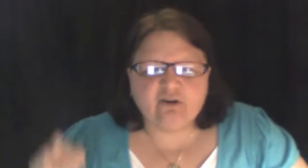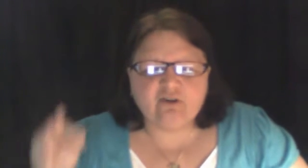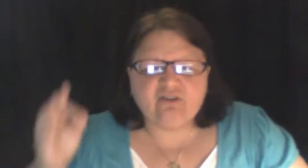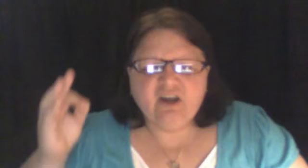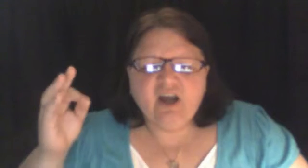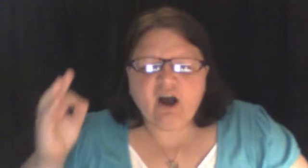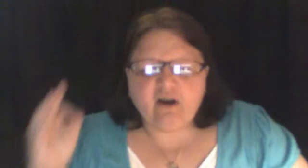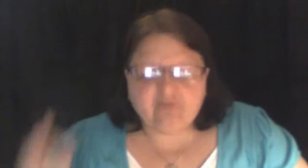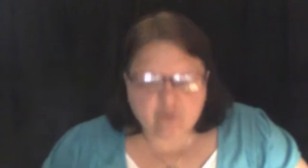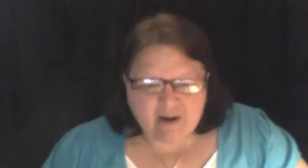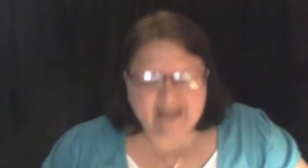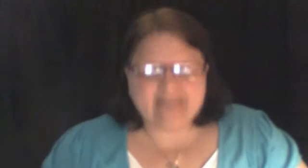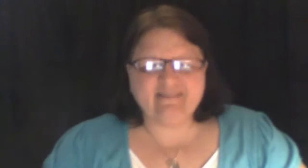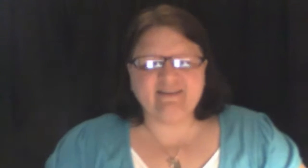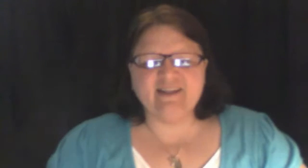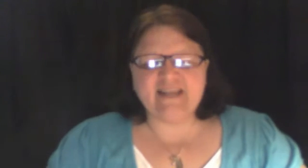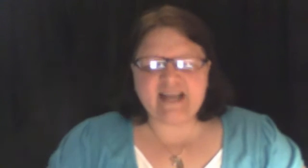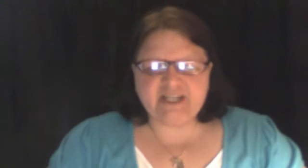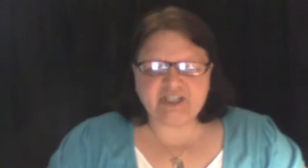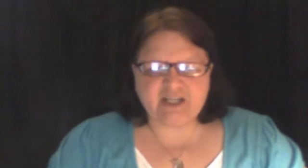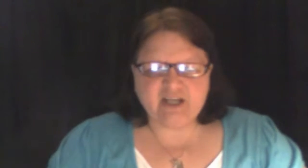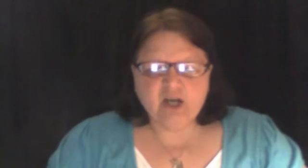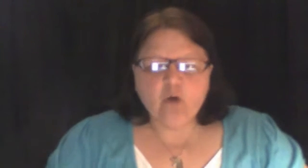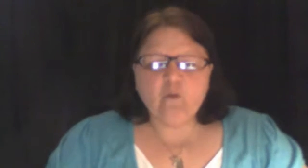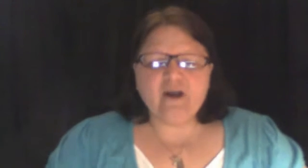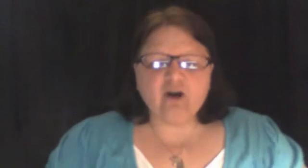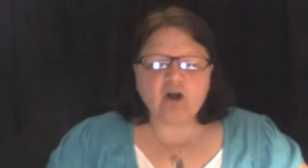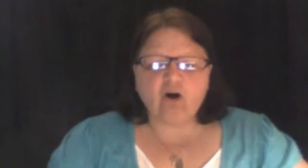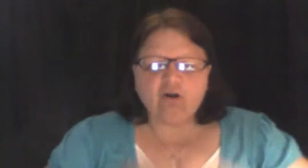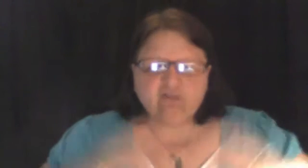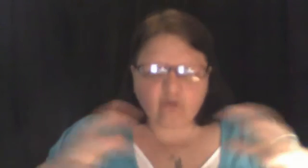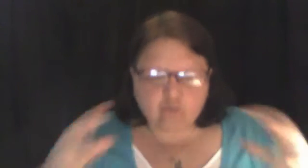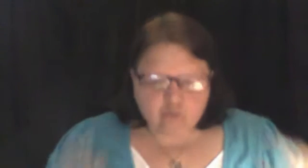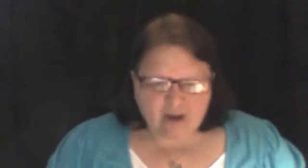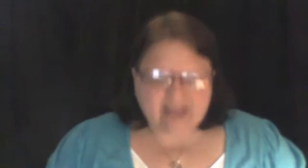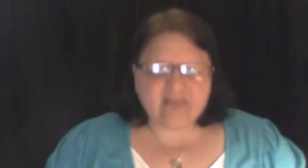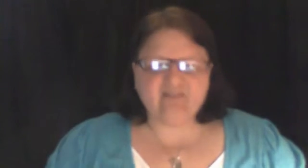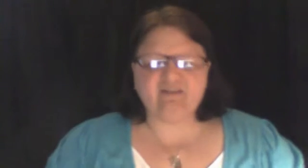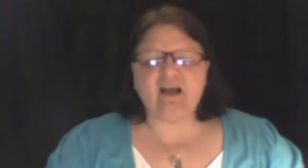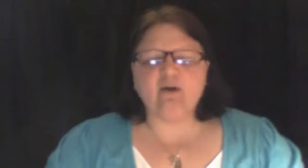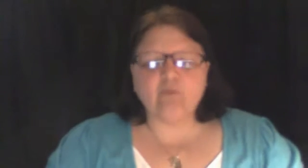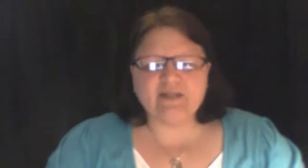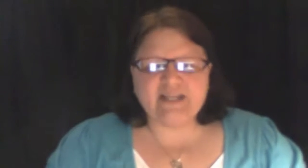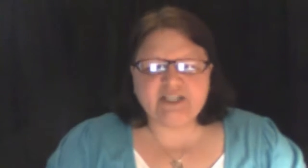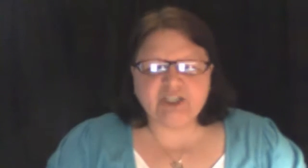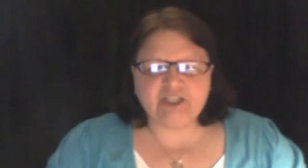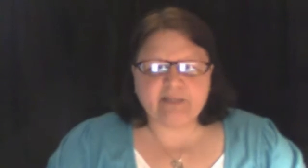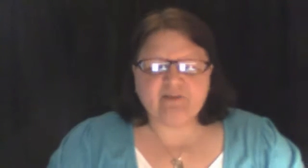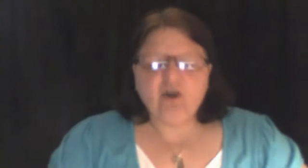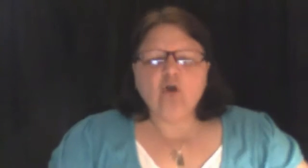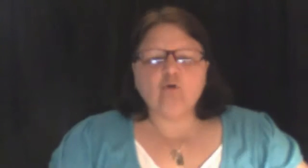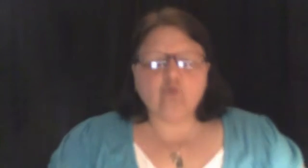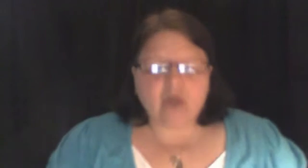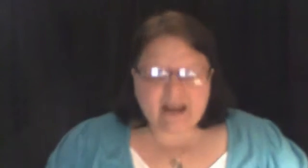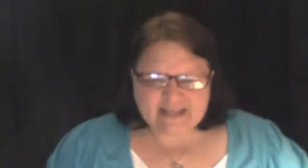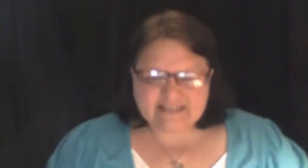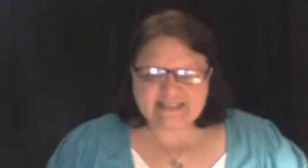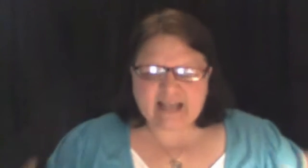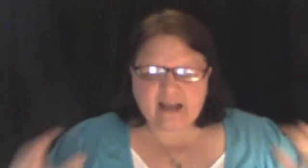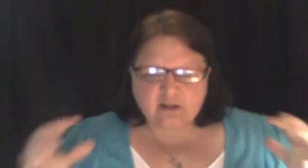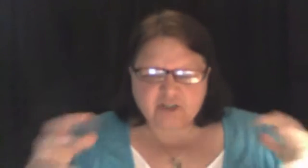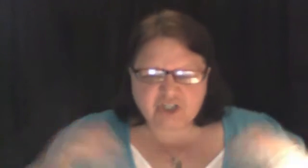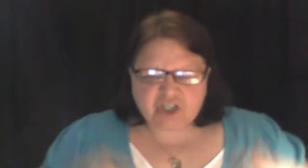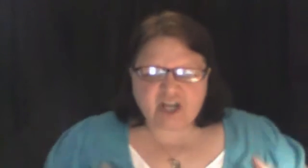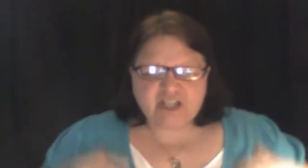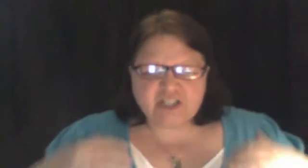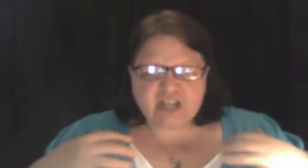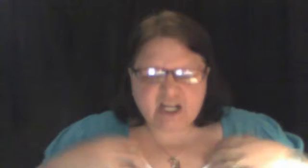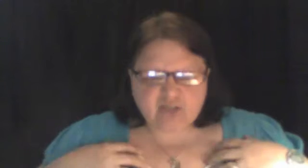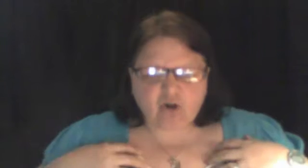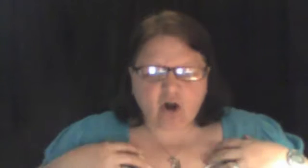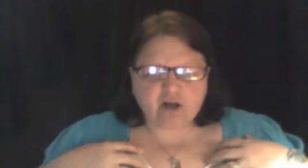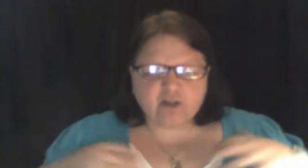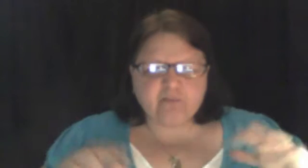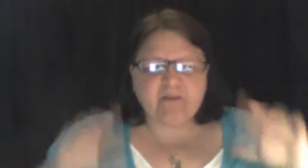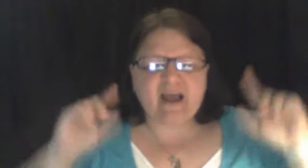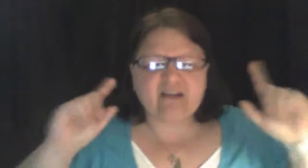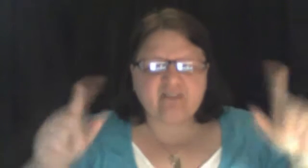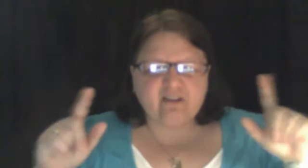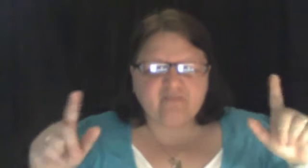of reconciliation. We are called to reconcile relationship, reconcile sons and daughters back to the